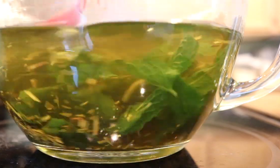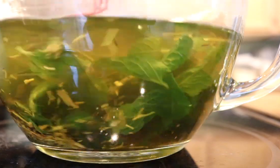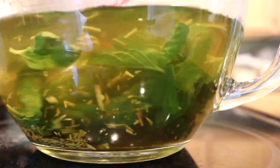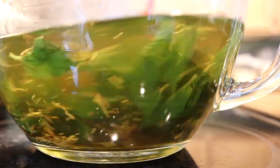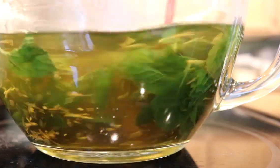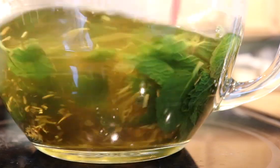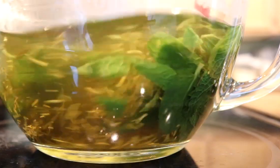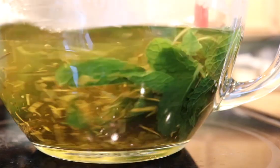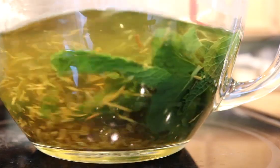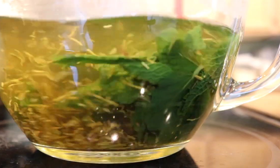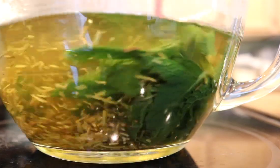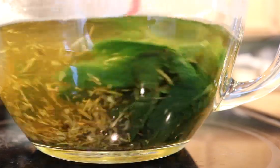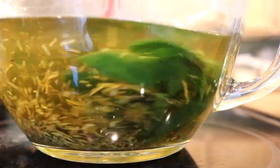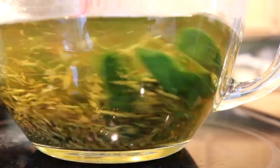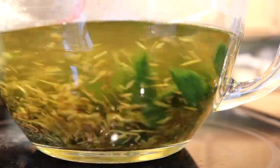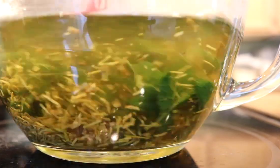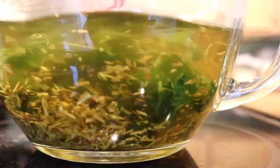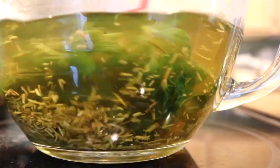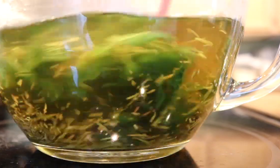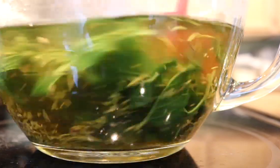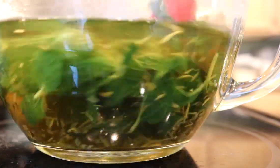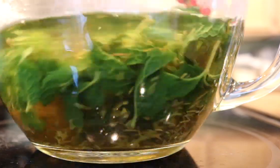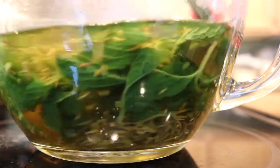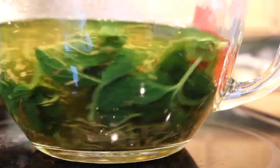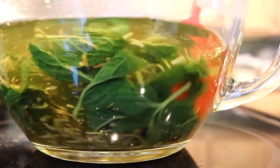and let it hang out for a couple hours until it's fully cool.